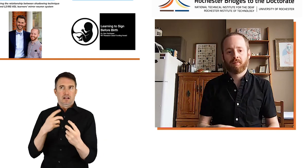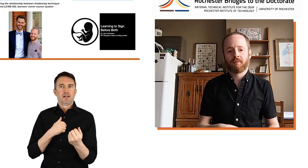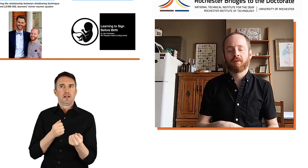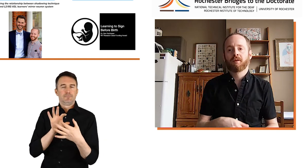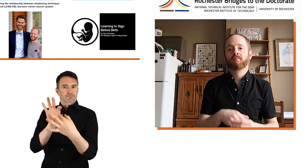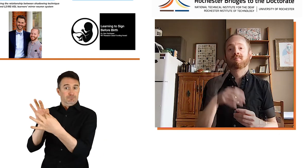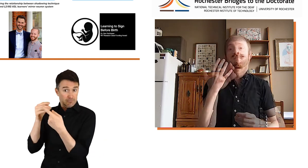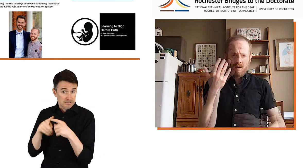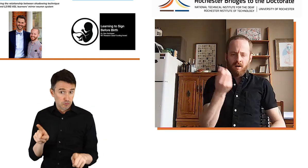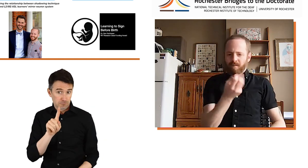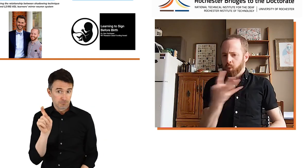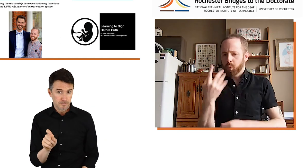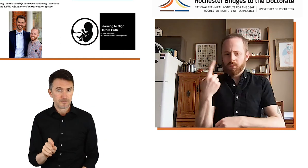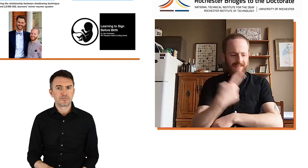movements.